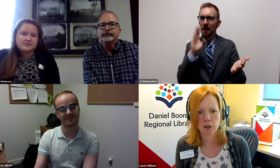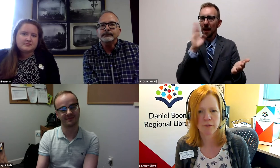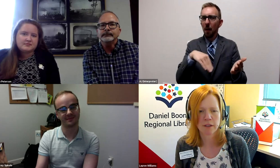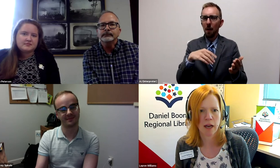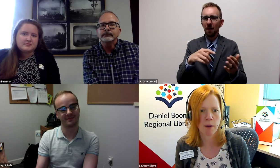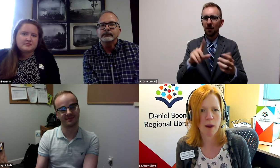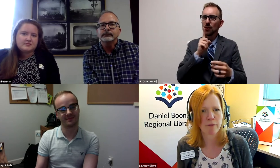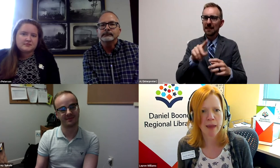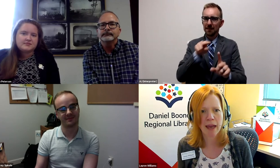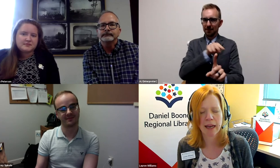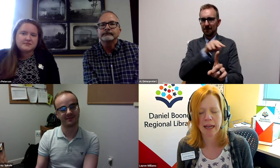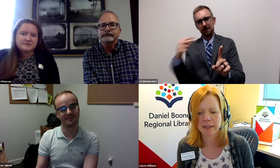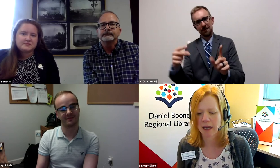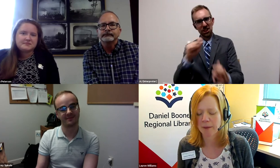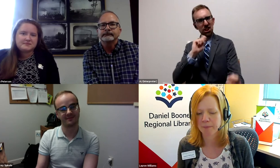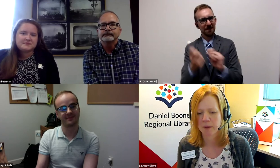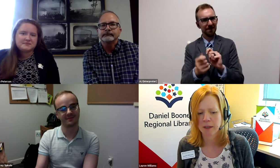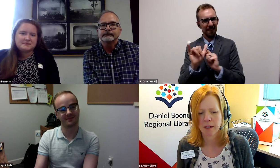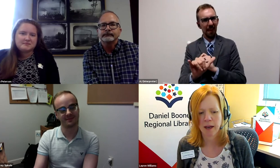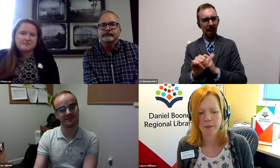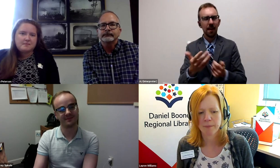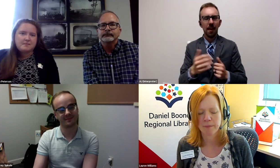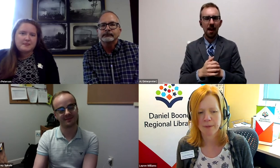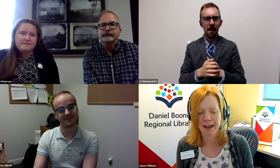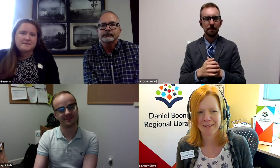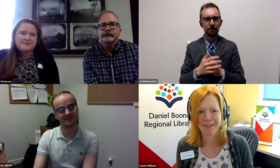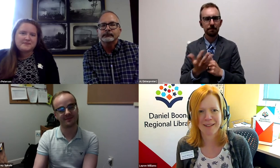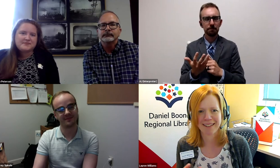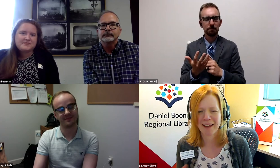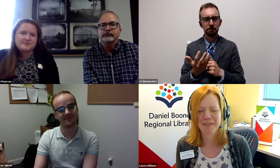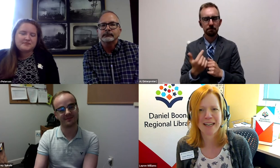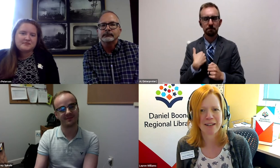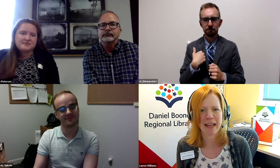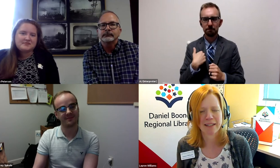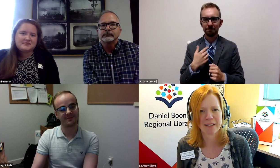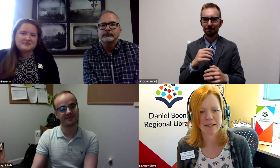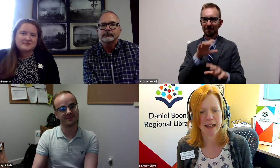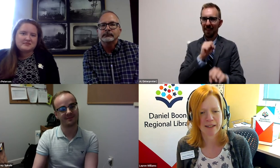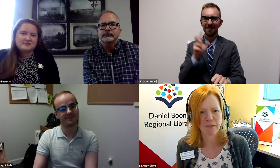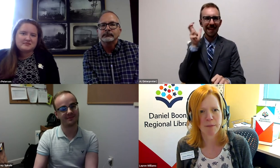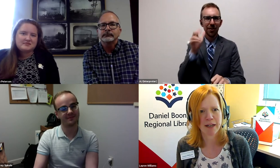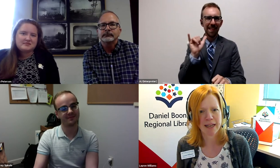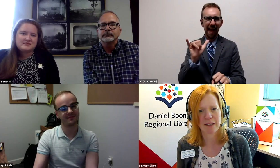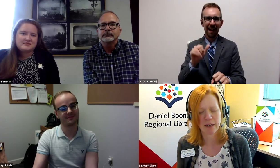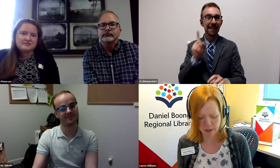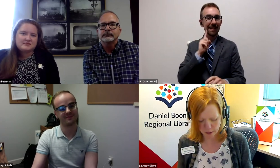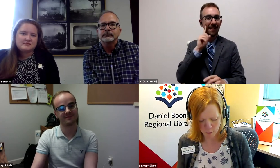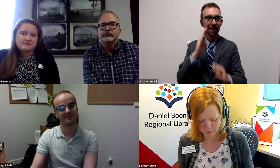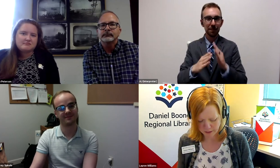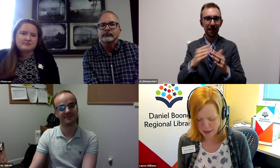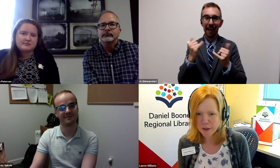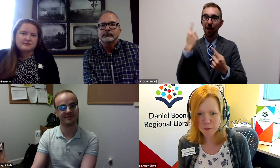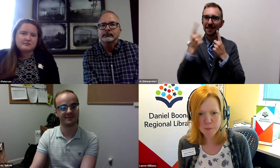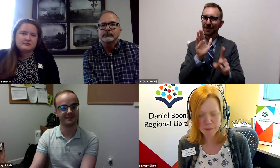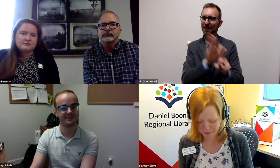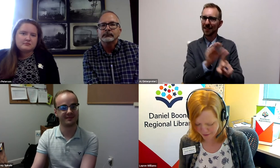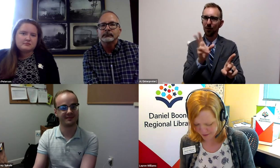shift away from that. And I loved hearing that the Deaf community is now considered its own